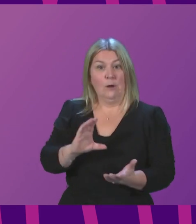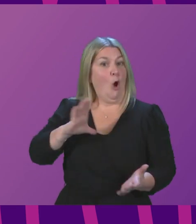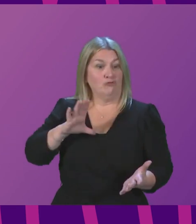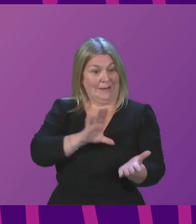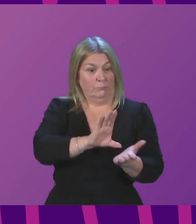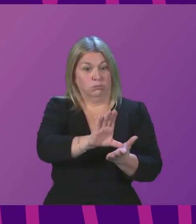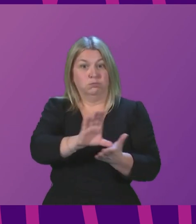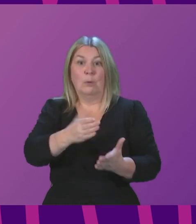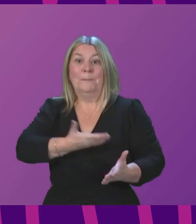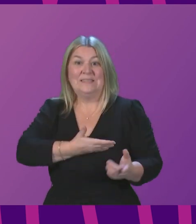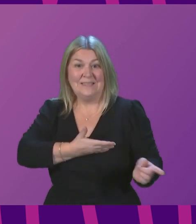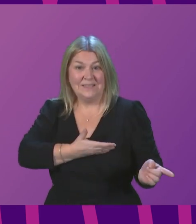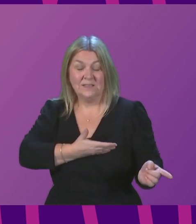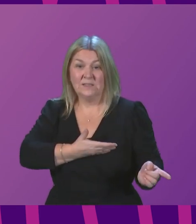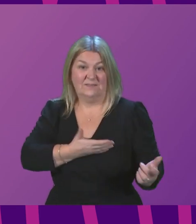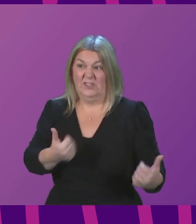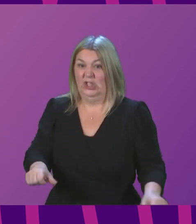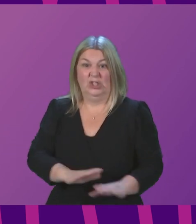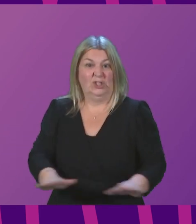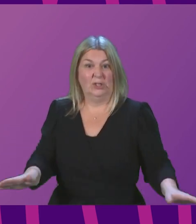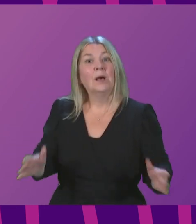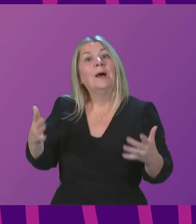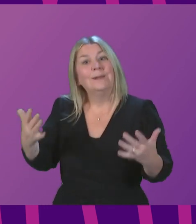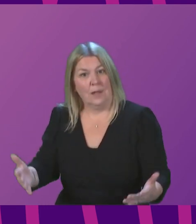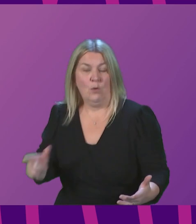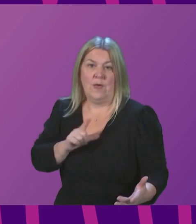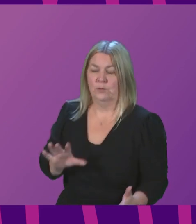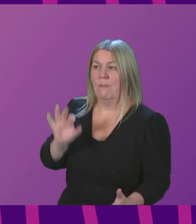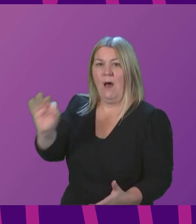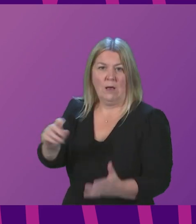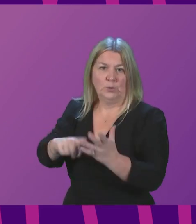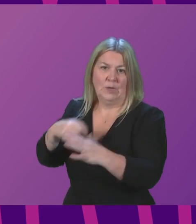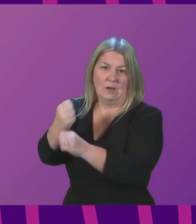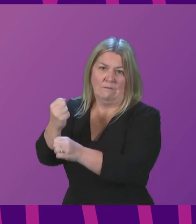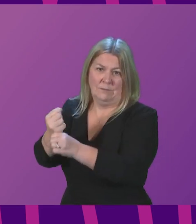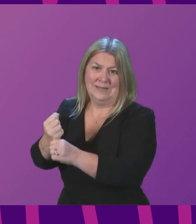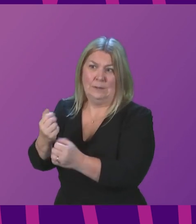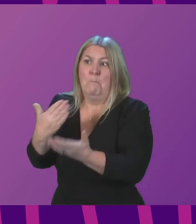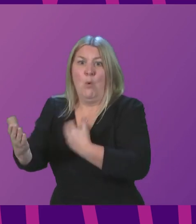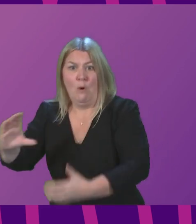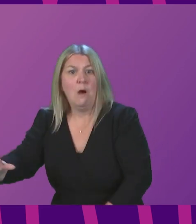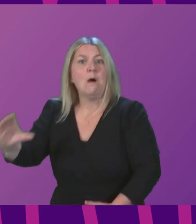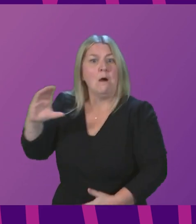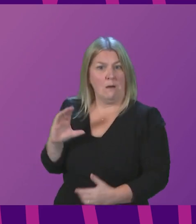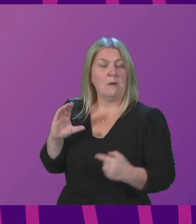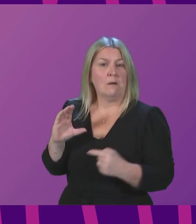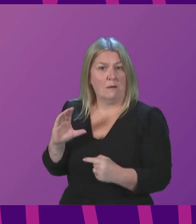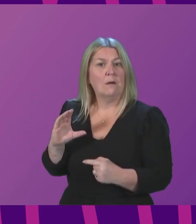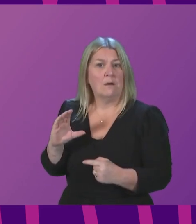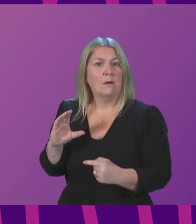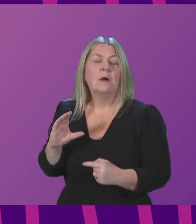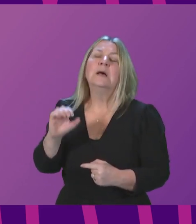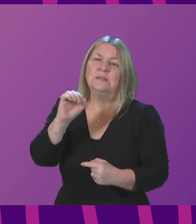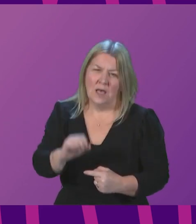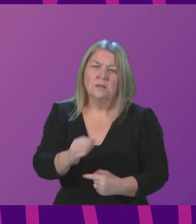it is important that the UK Government acts. Beyond that though, there will always be, as there was in the initial stages of the pandemic, some workers who have to go to